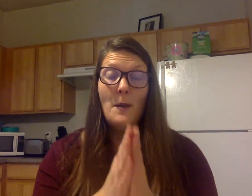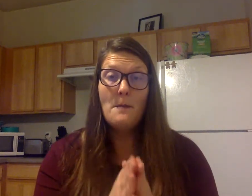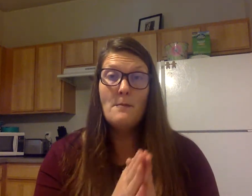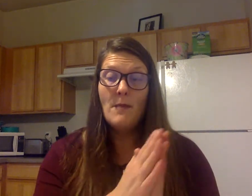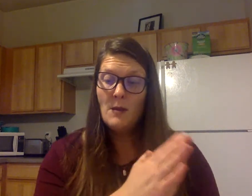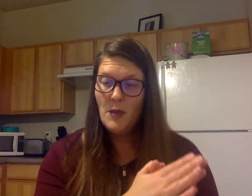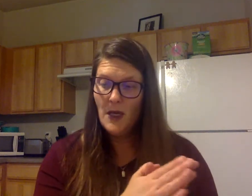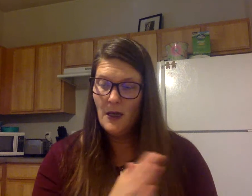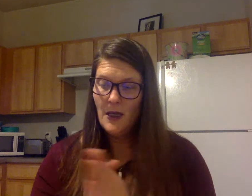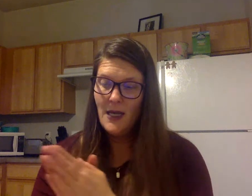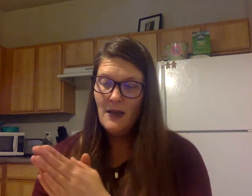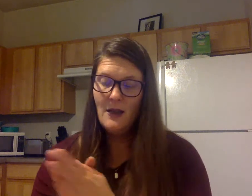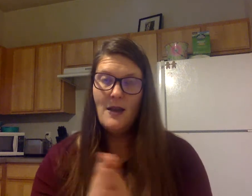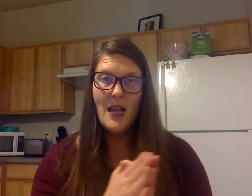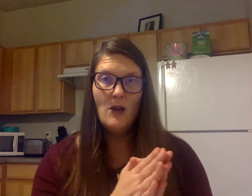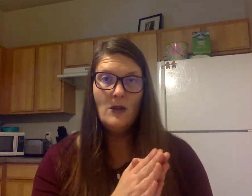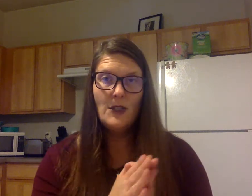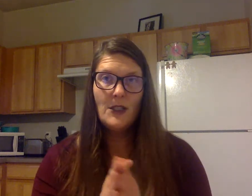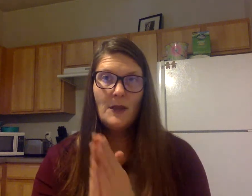words into four sounds.